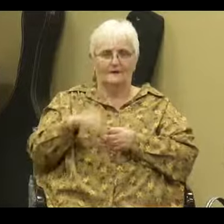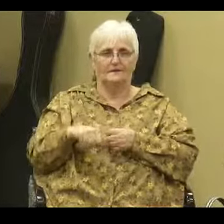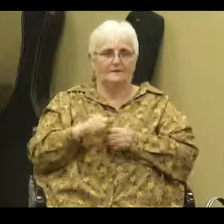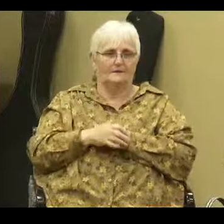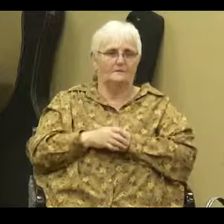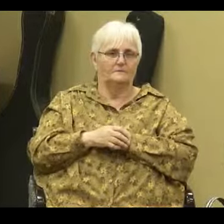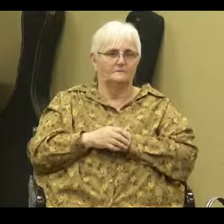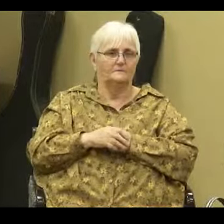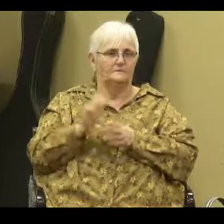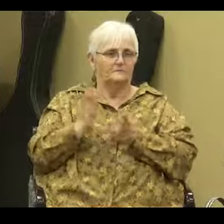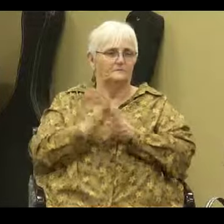hallelujah